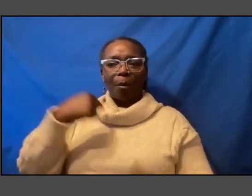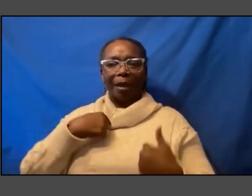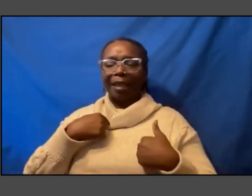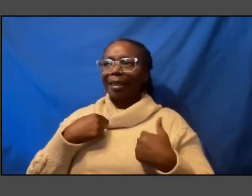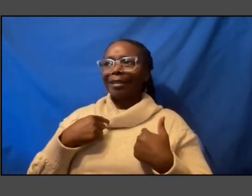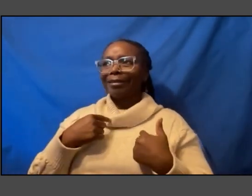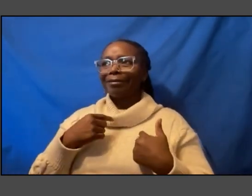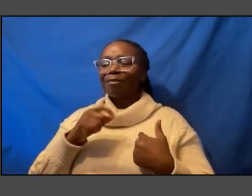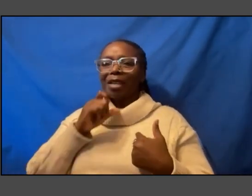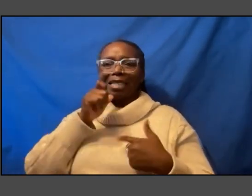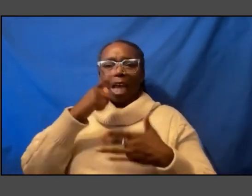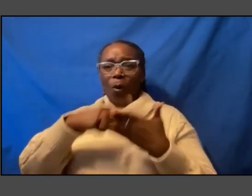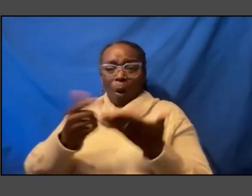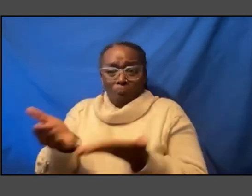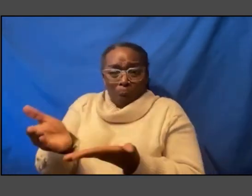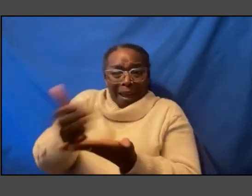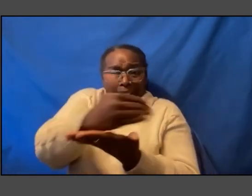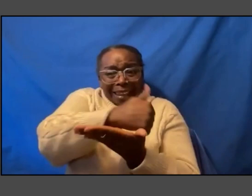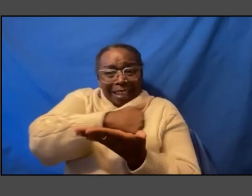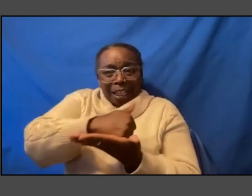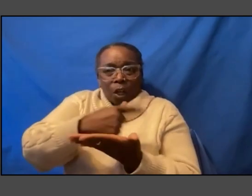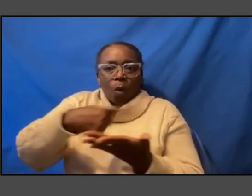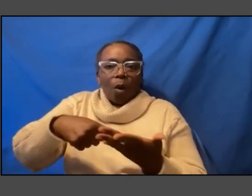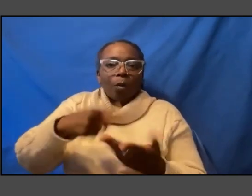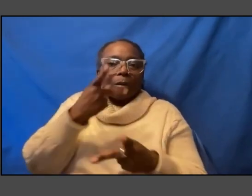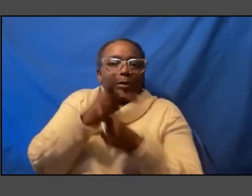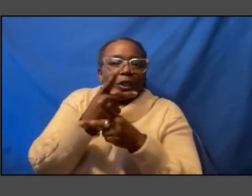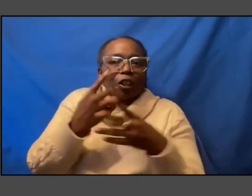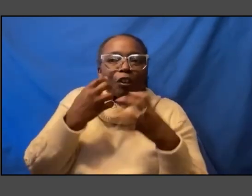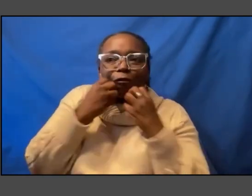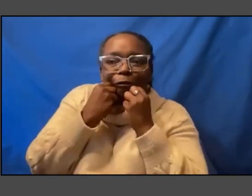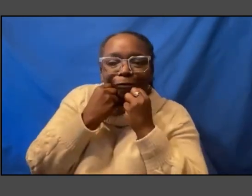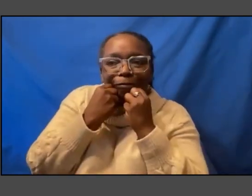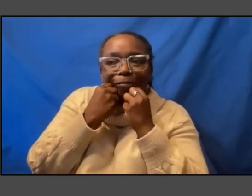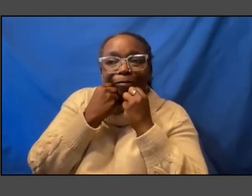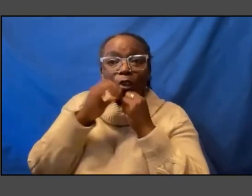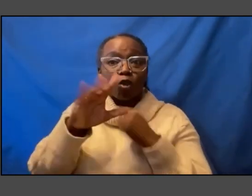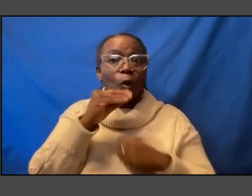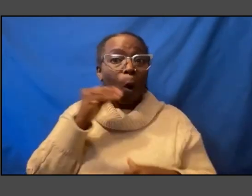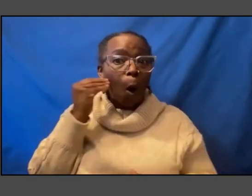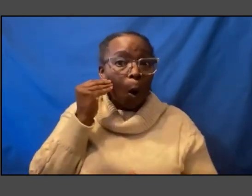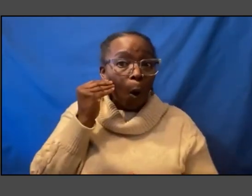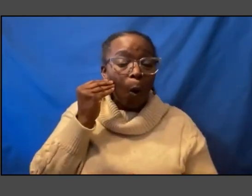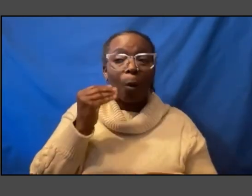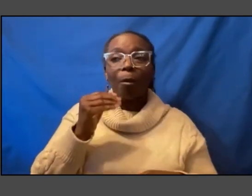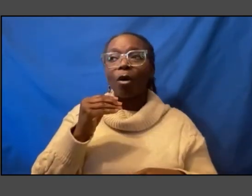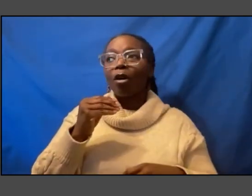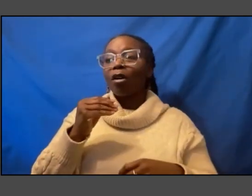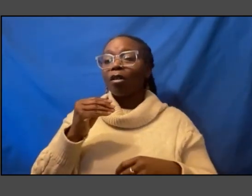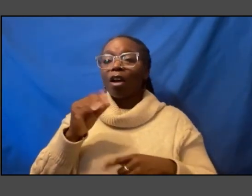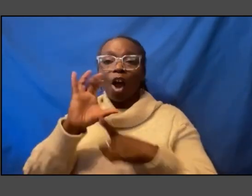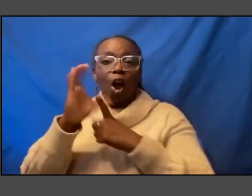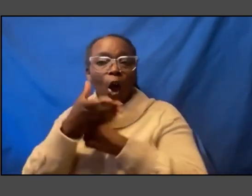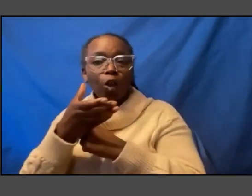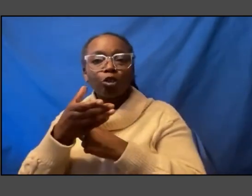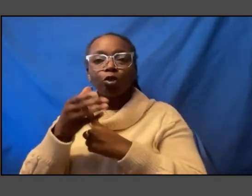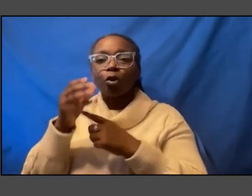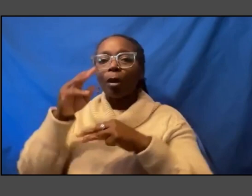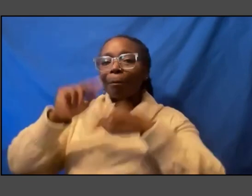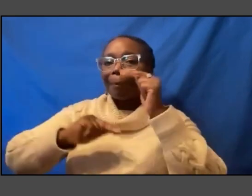but what we preserved whether we preserved it in your home we preserved it in a cultural institution and that to me is one of the for my eye